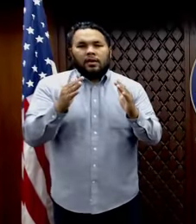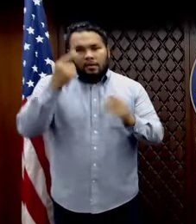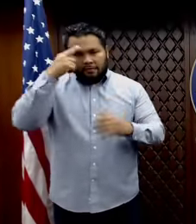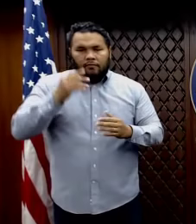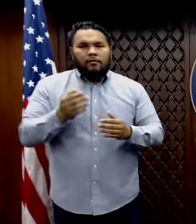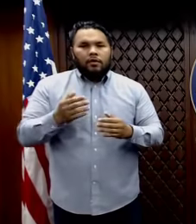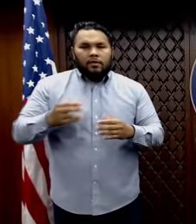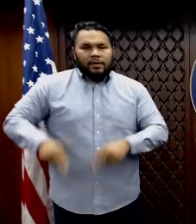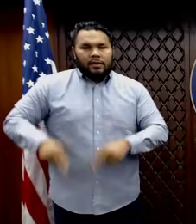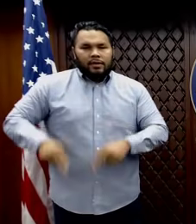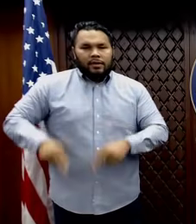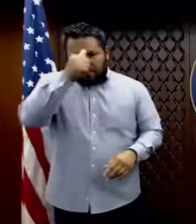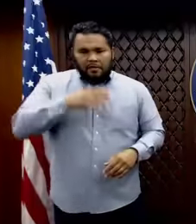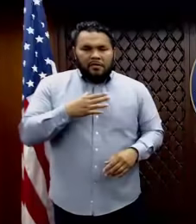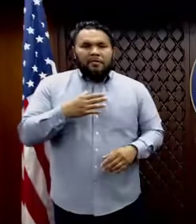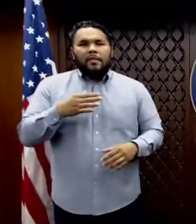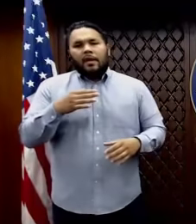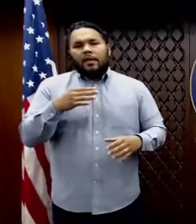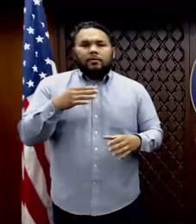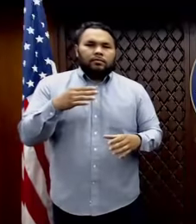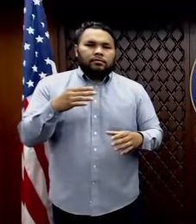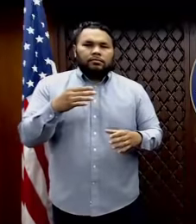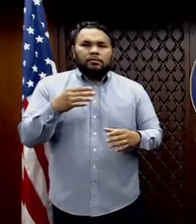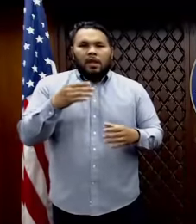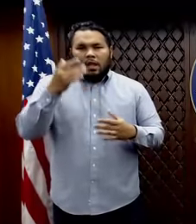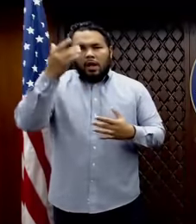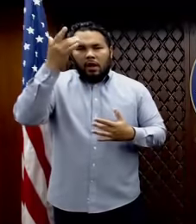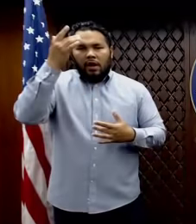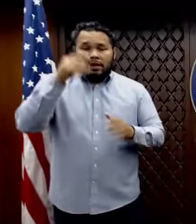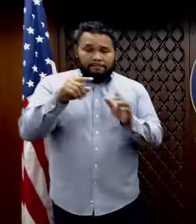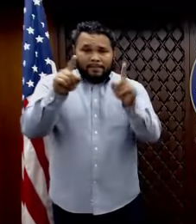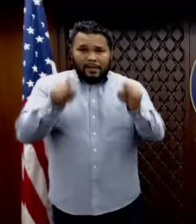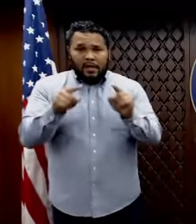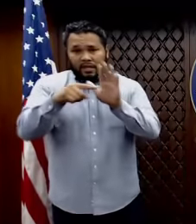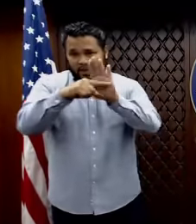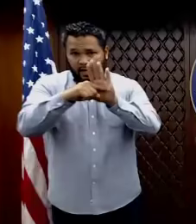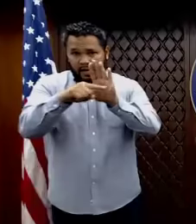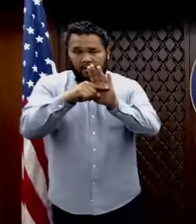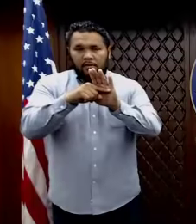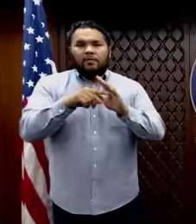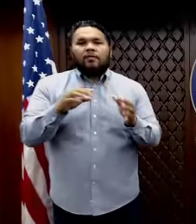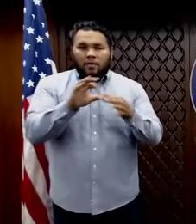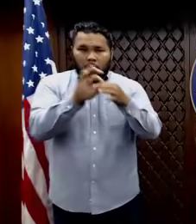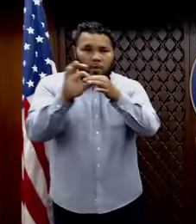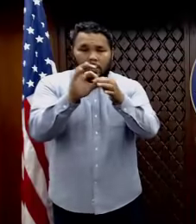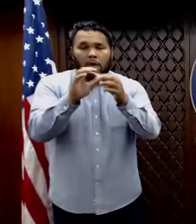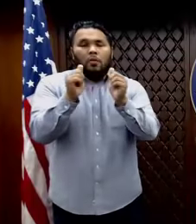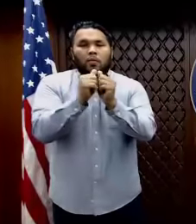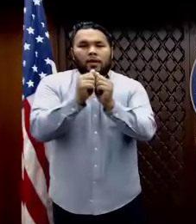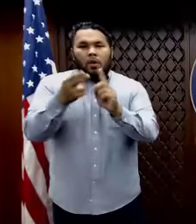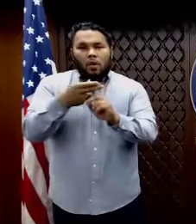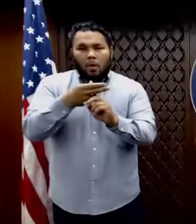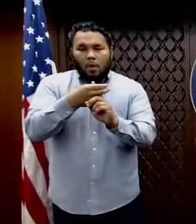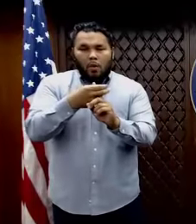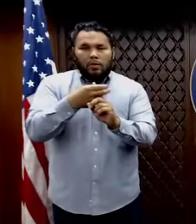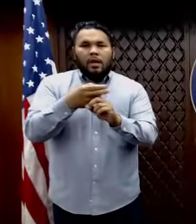-19. In partnership with the Guam Hotel and Restaurant Association, public health officials and representatives of the